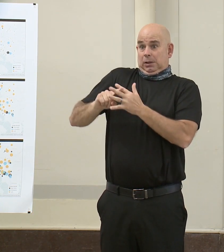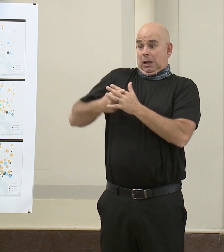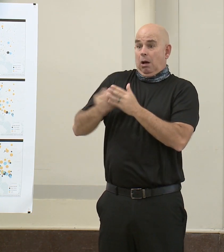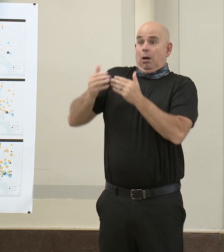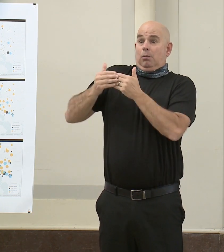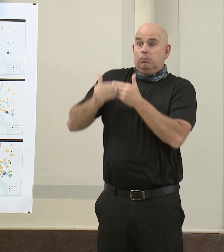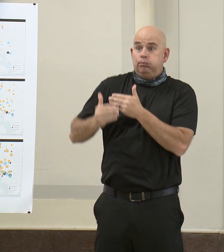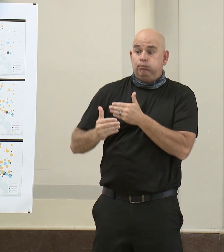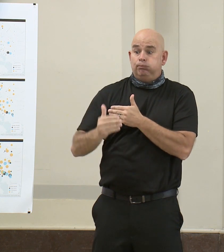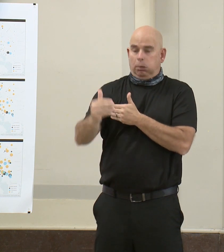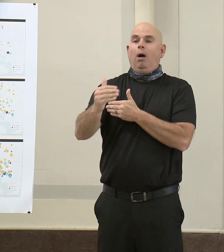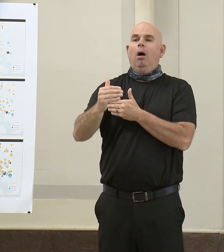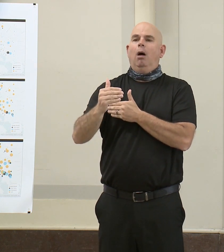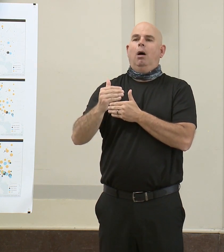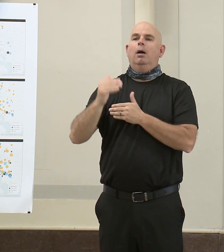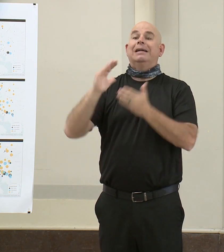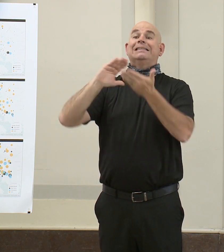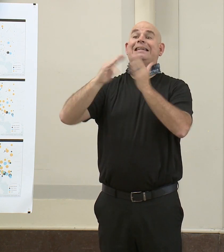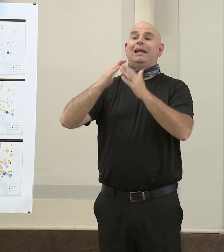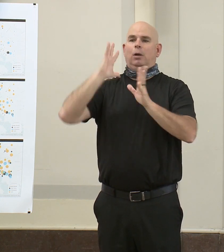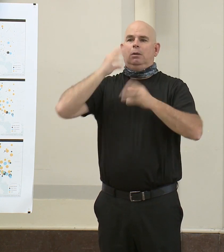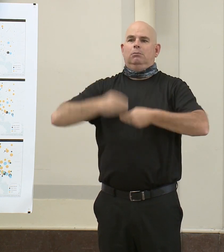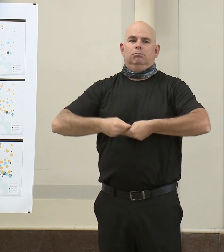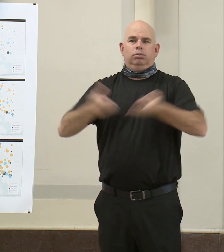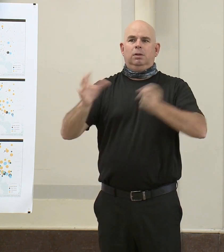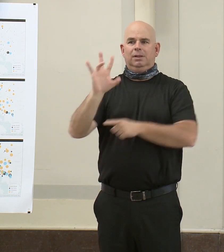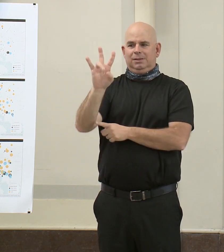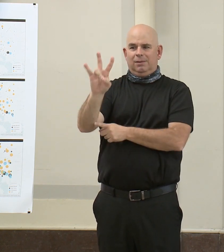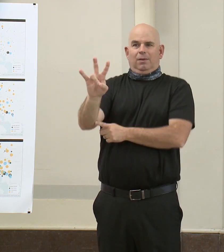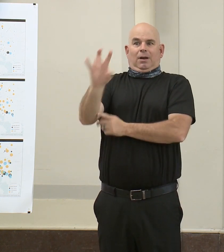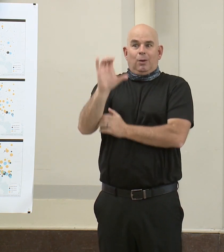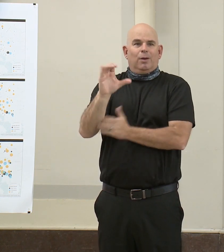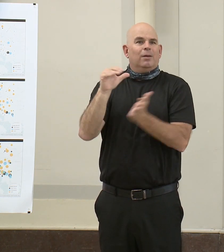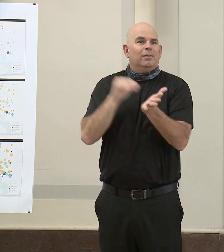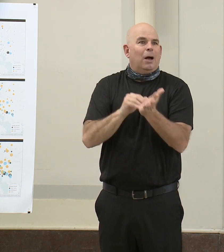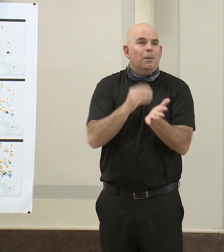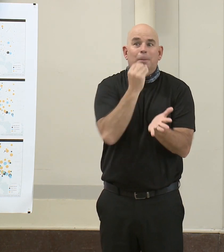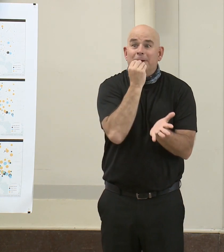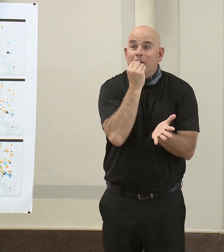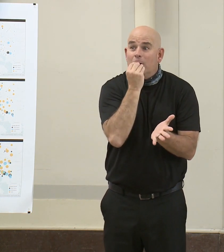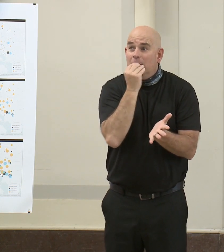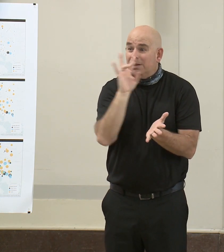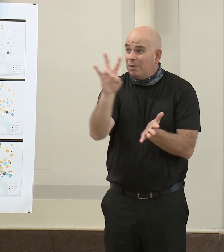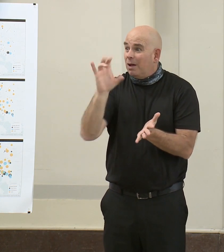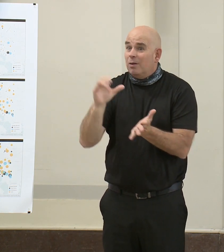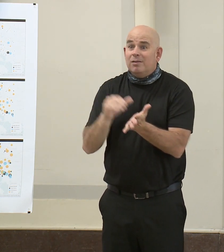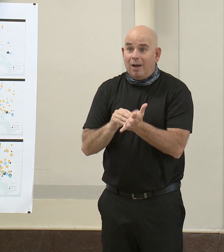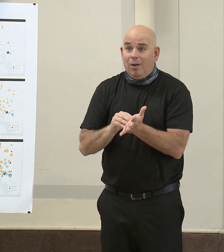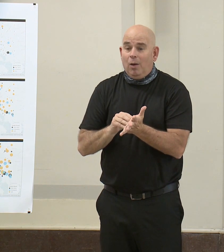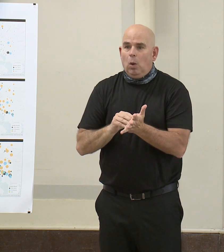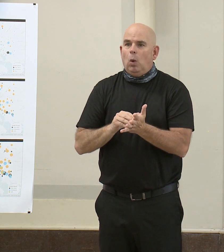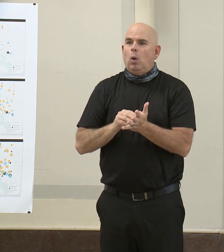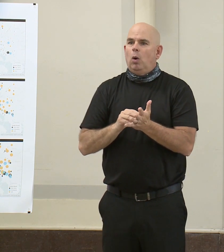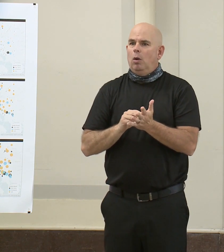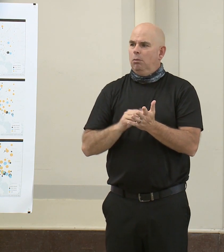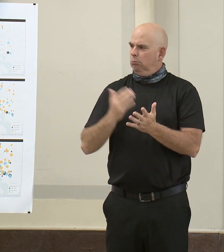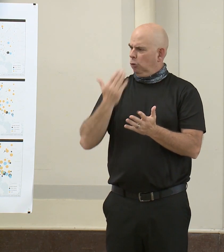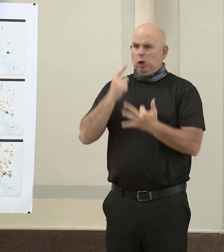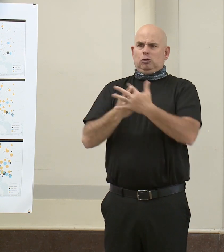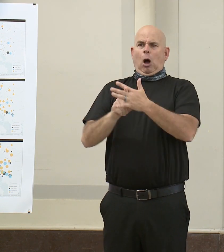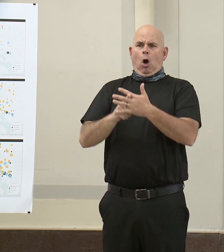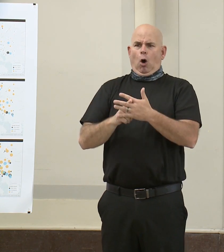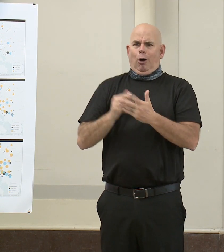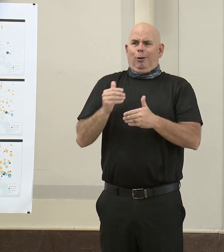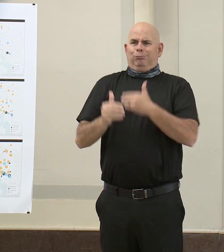its partners distributed 700,000 meals. And although this was an encouraging start, we knew we